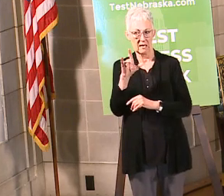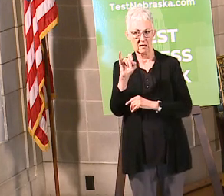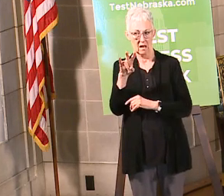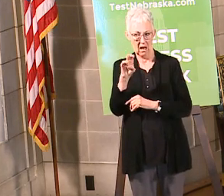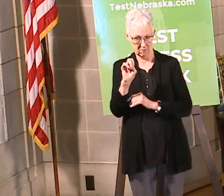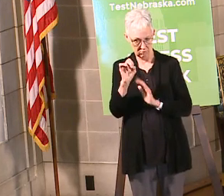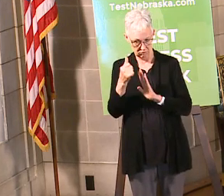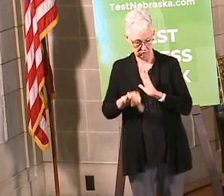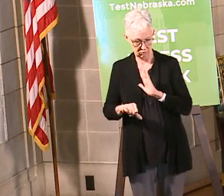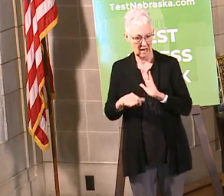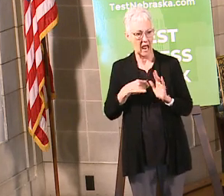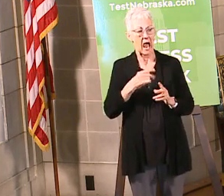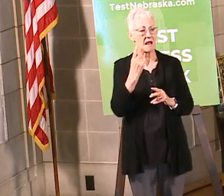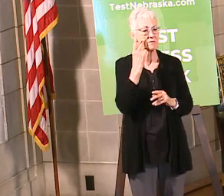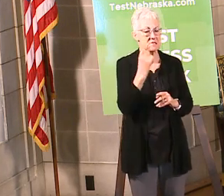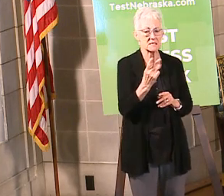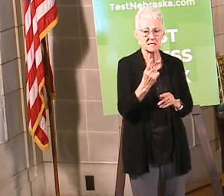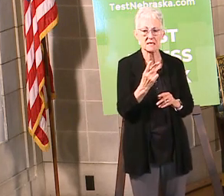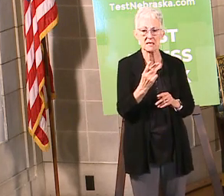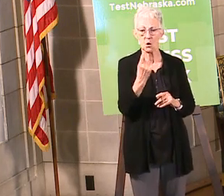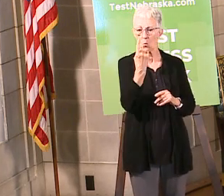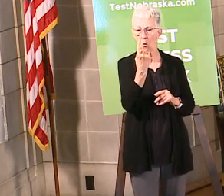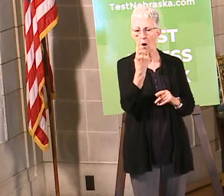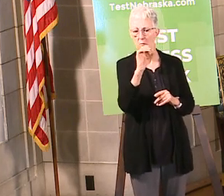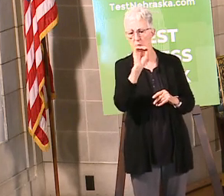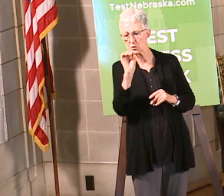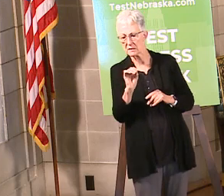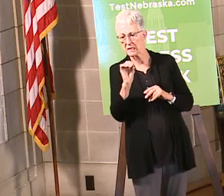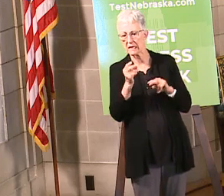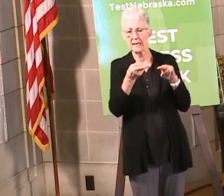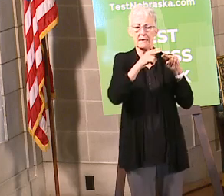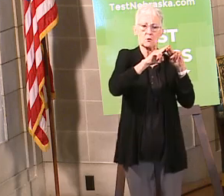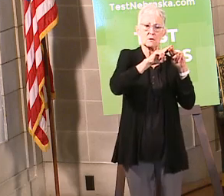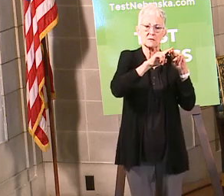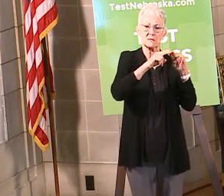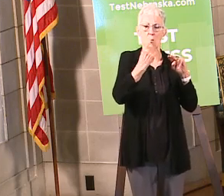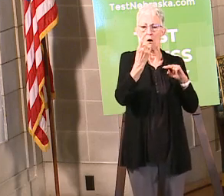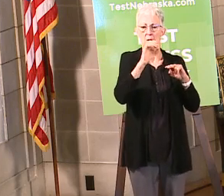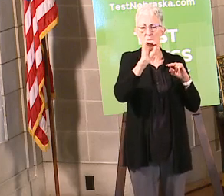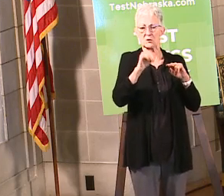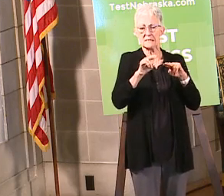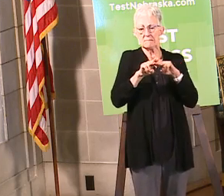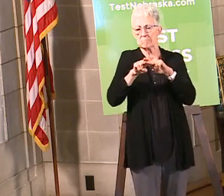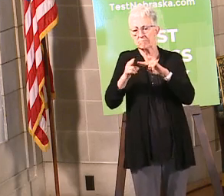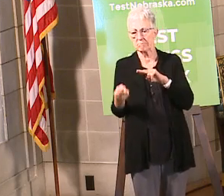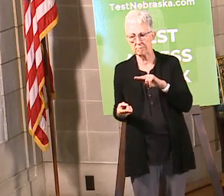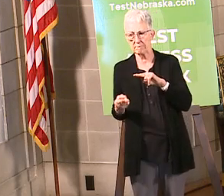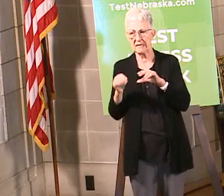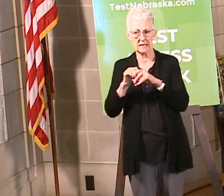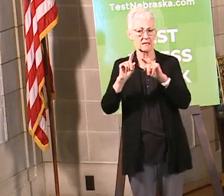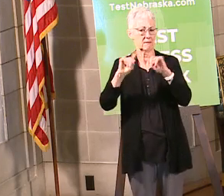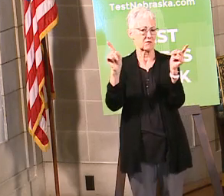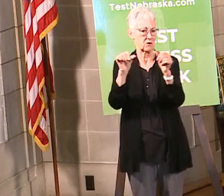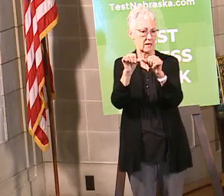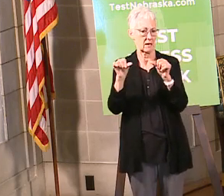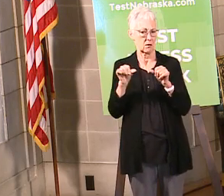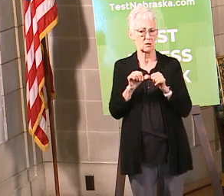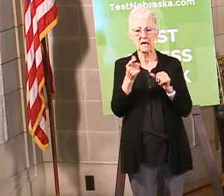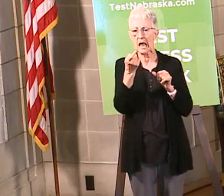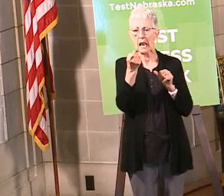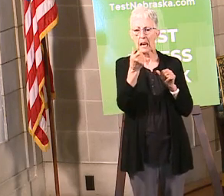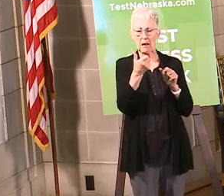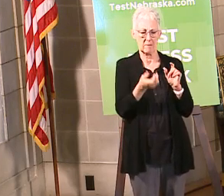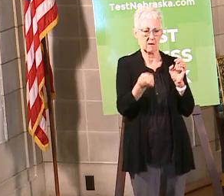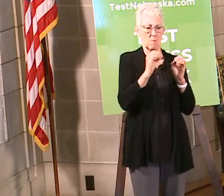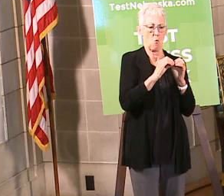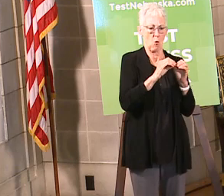change maybe one or two percent both ways. So we are seeing a little bit more of an increase in the COVID-positive patients in